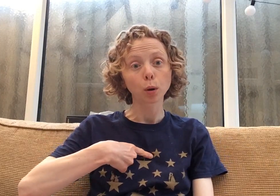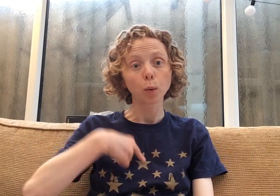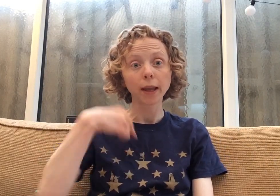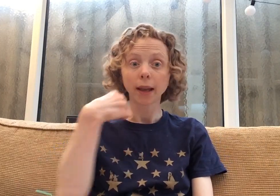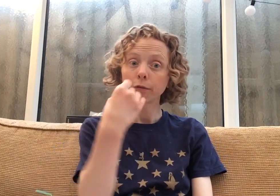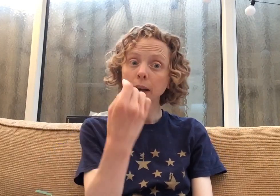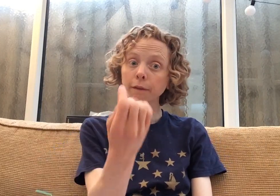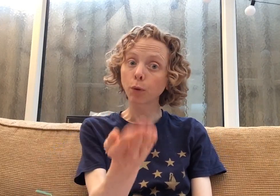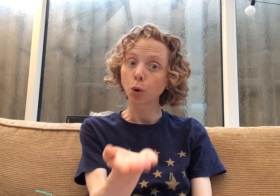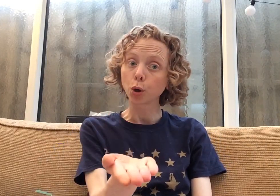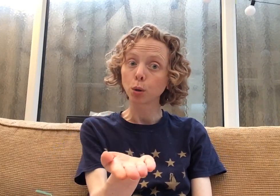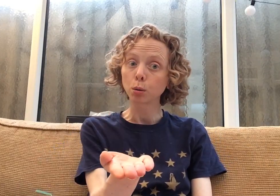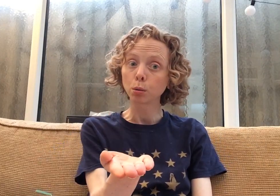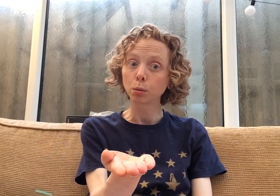query for you.